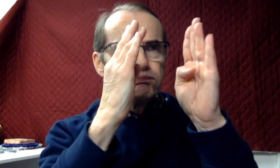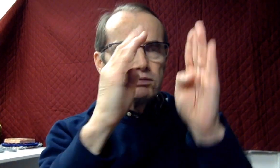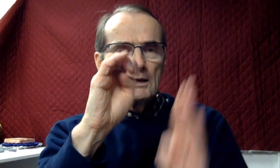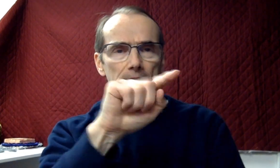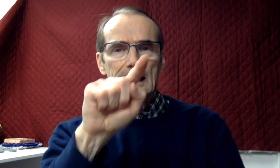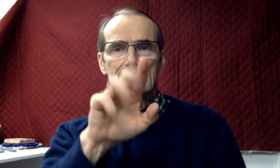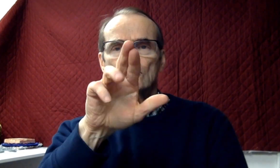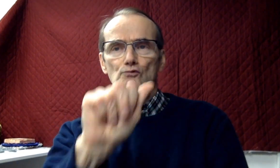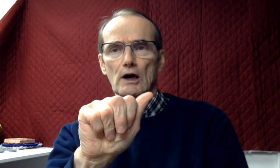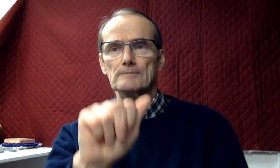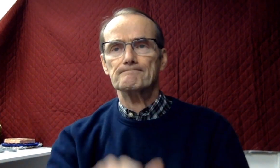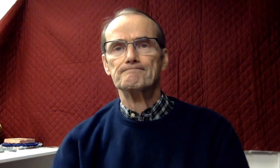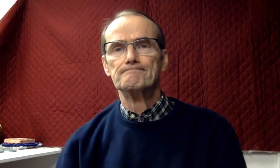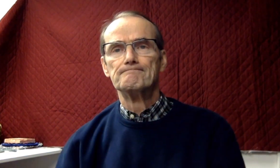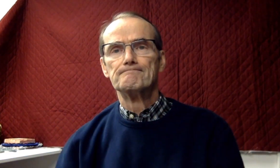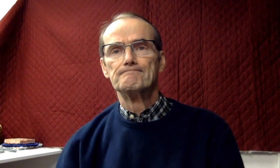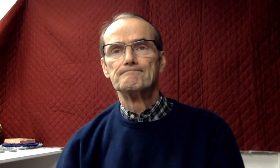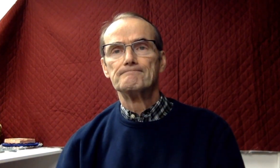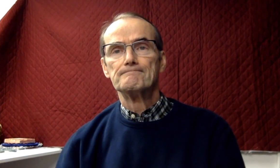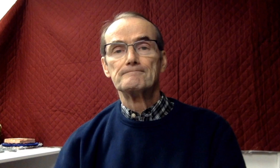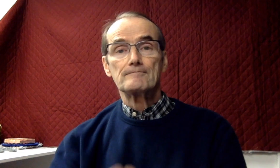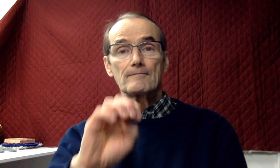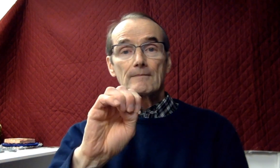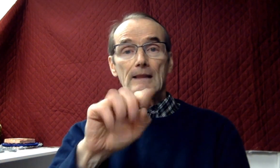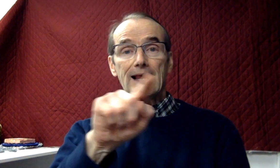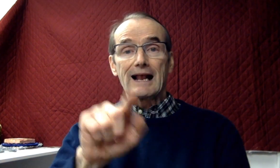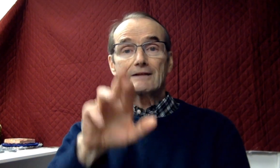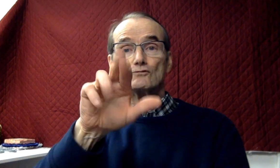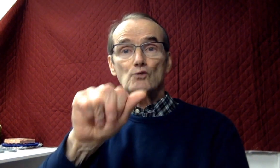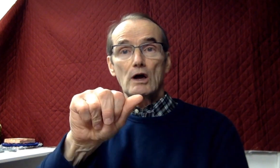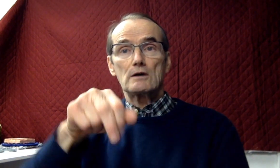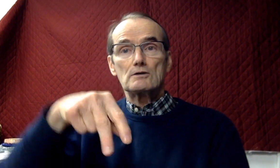All the people listened attentively to the book of the law.